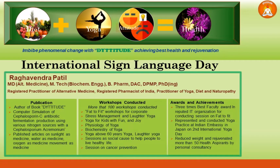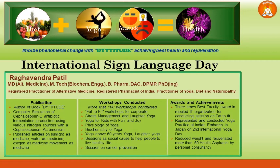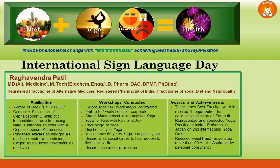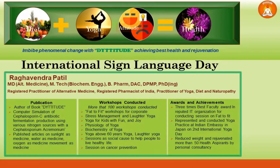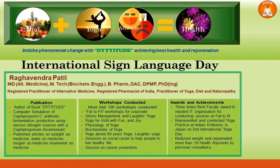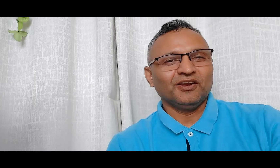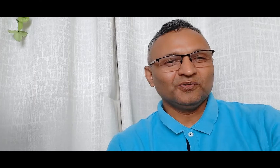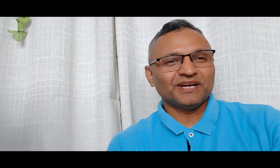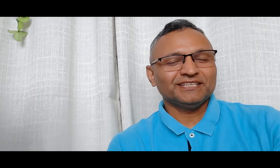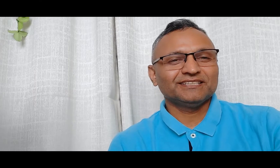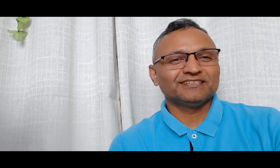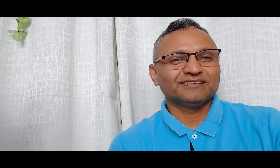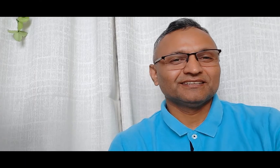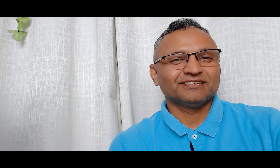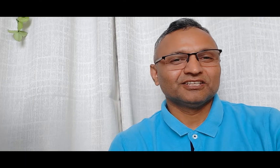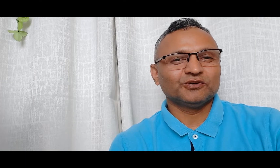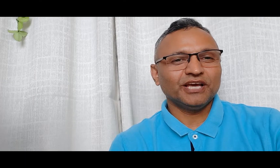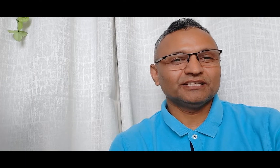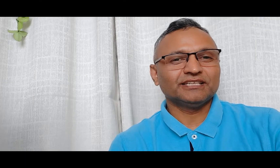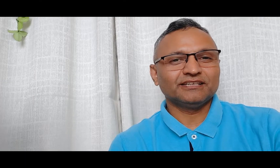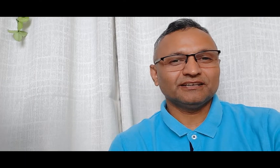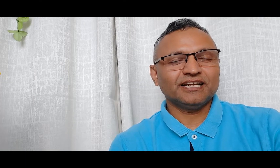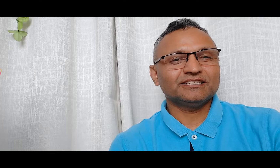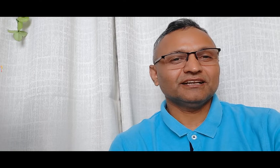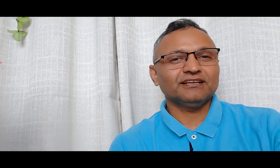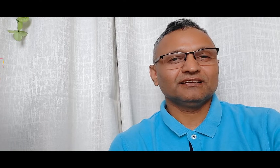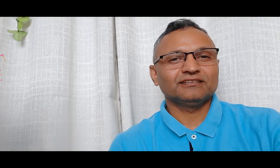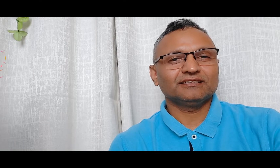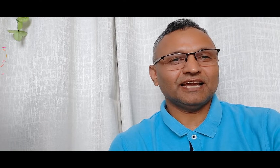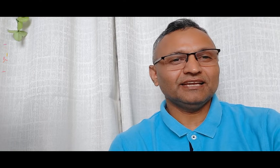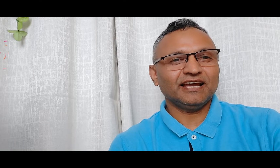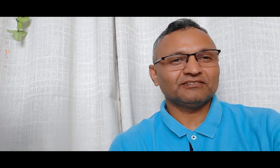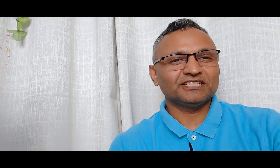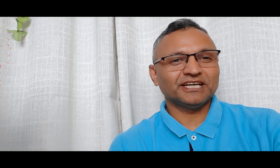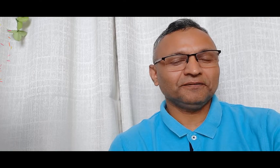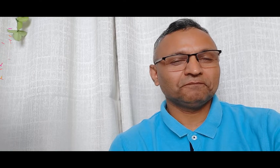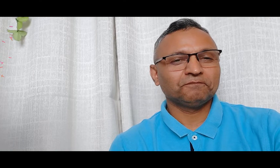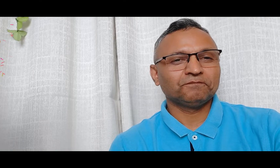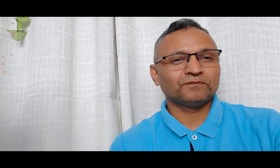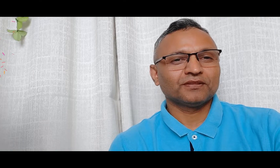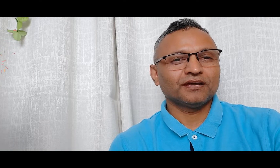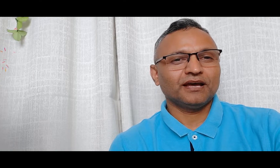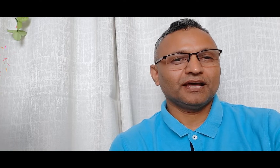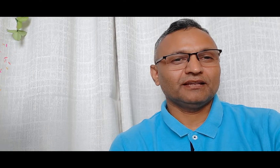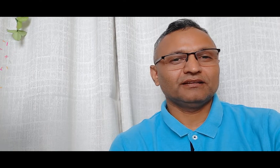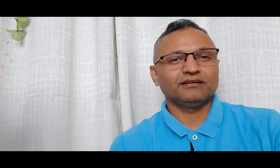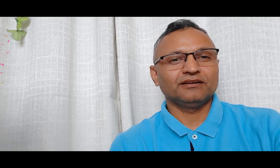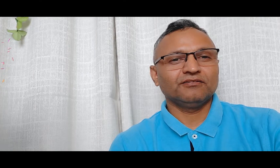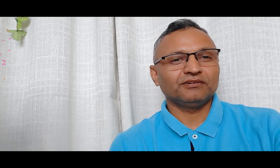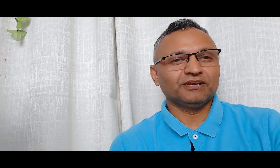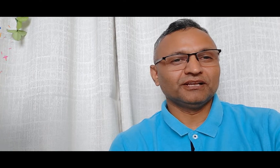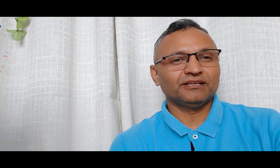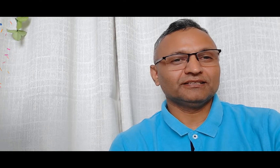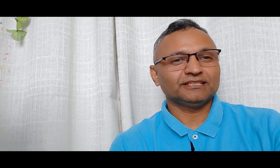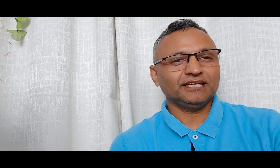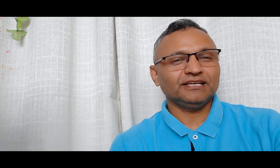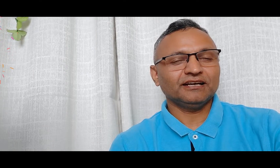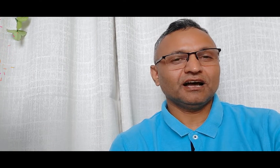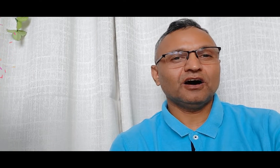hello friends today is international sign language day and we will see how